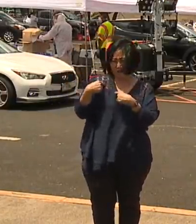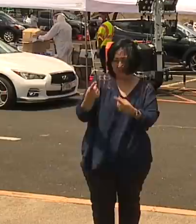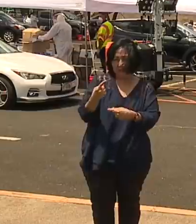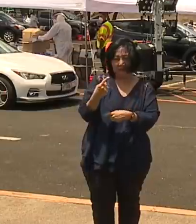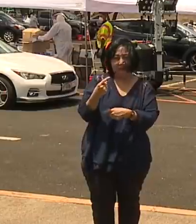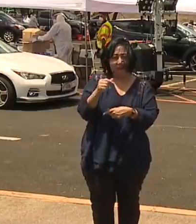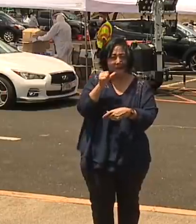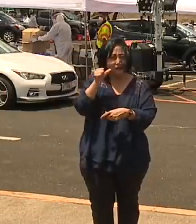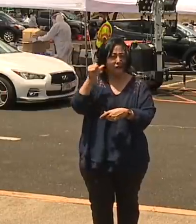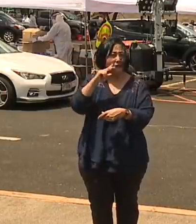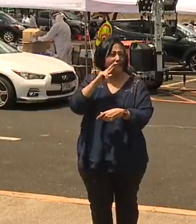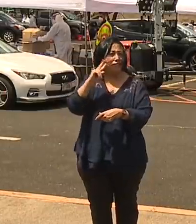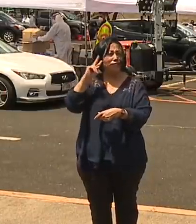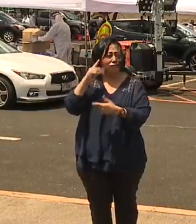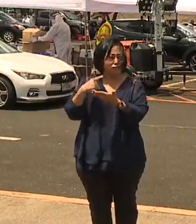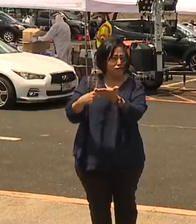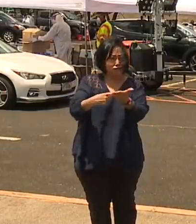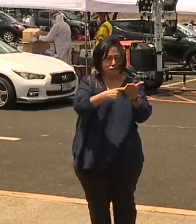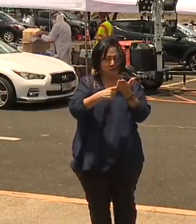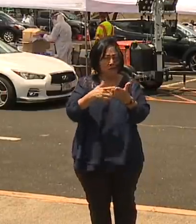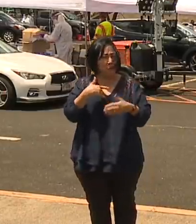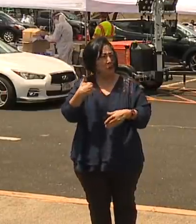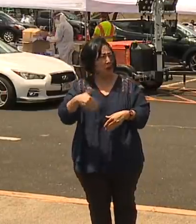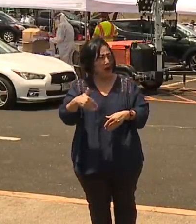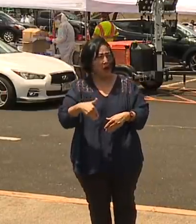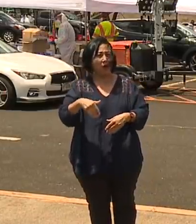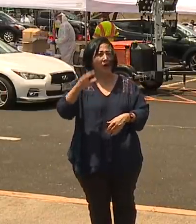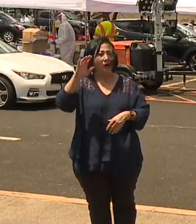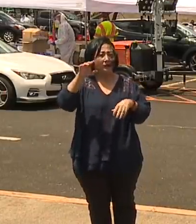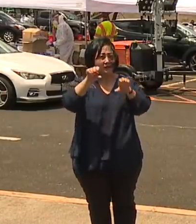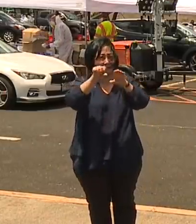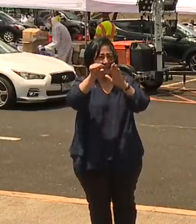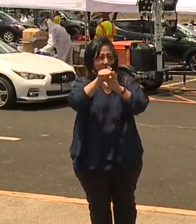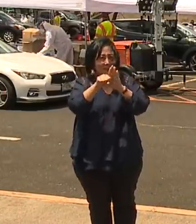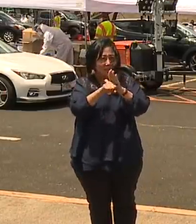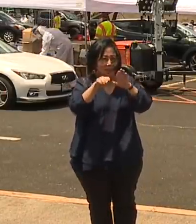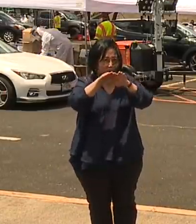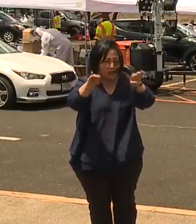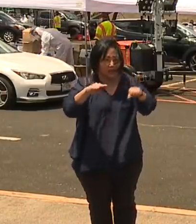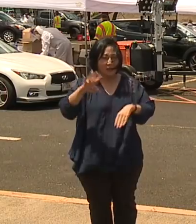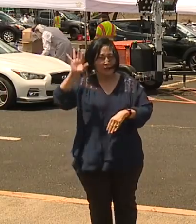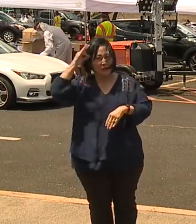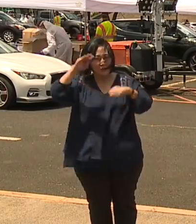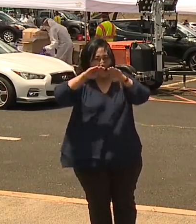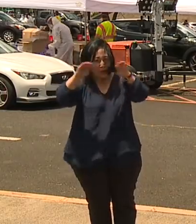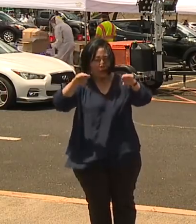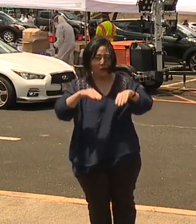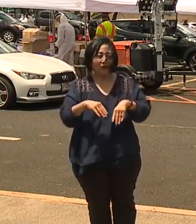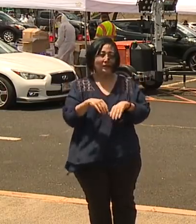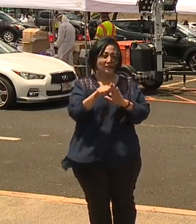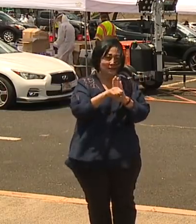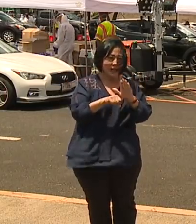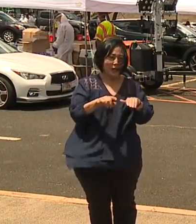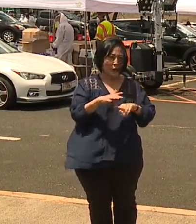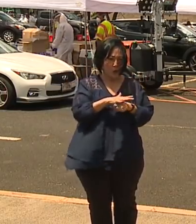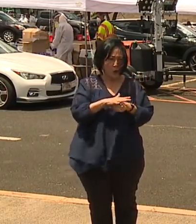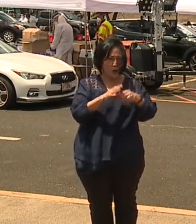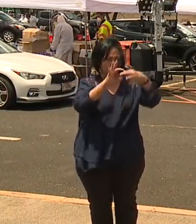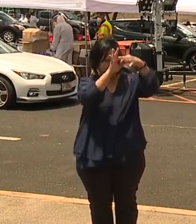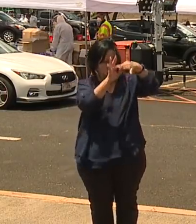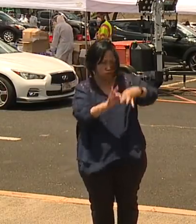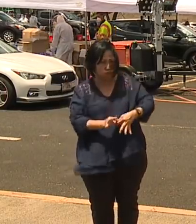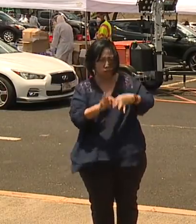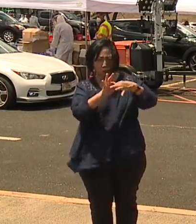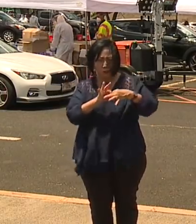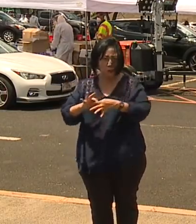several days that you have a high degree of alignment between the state and the federal and the local entities, the mayor, the